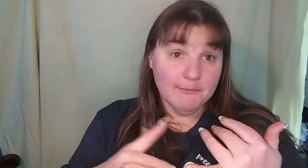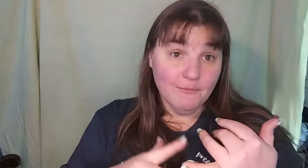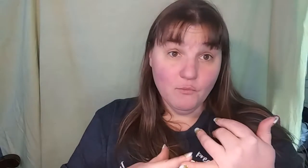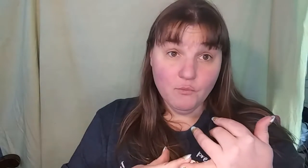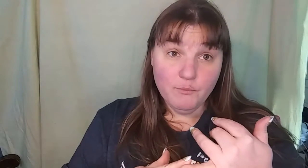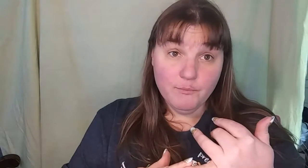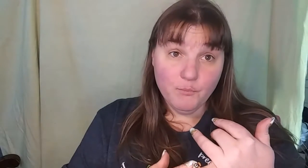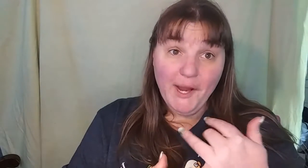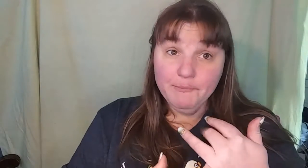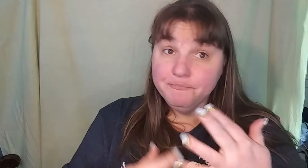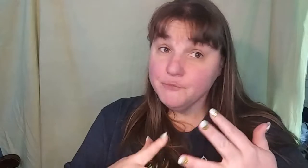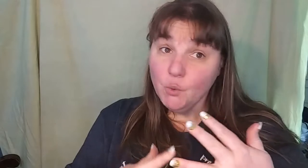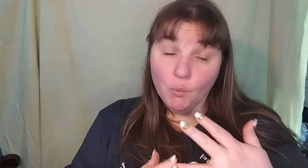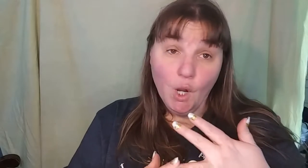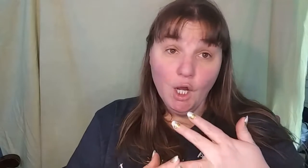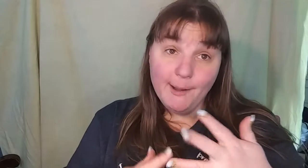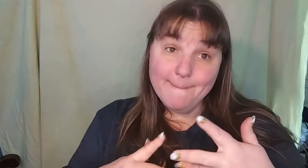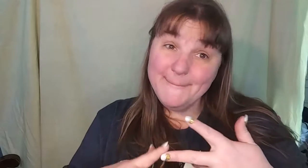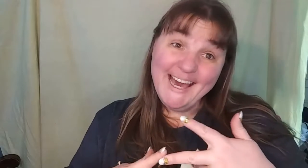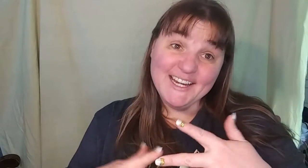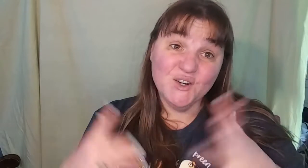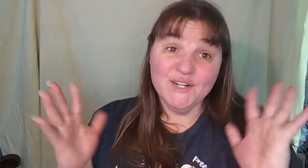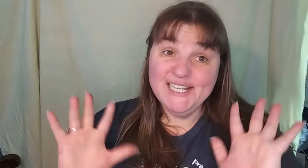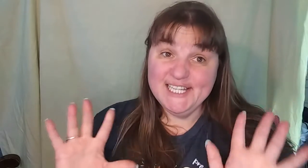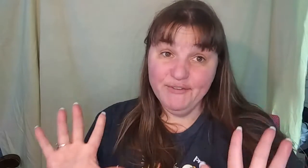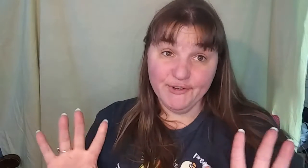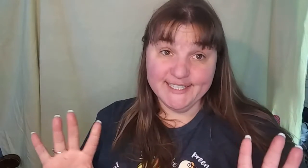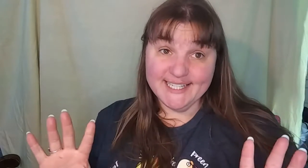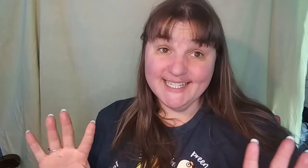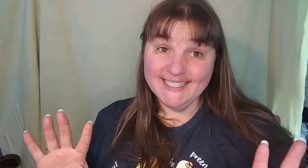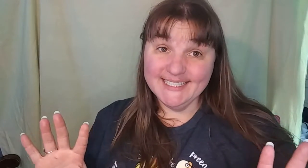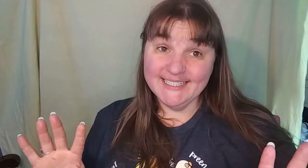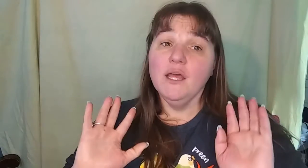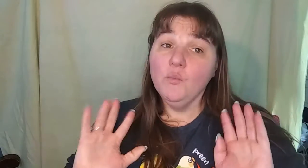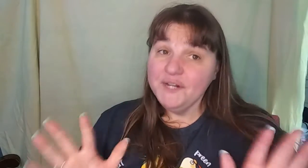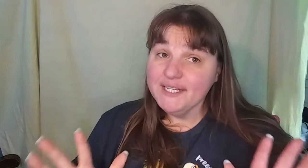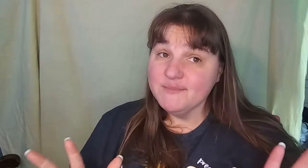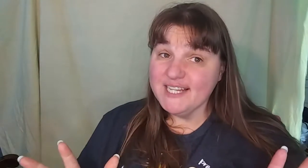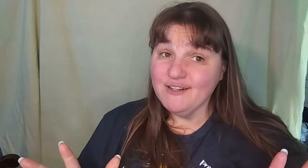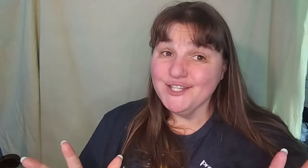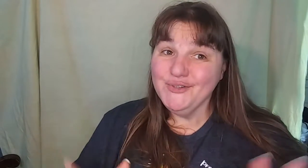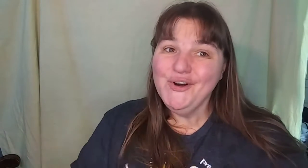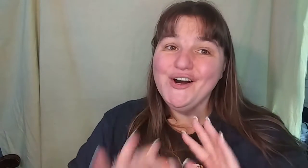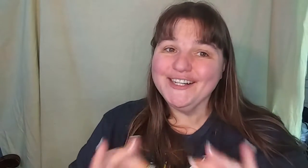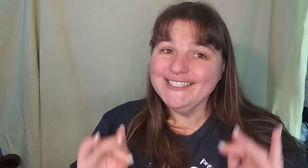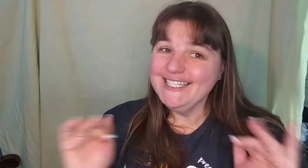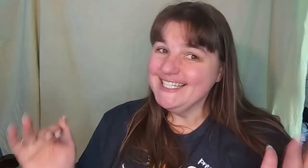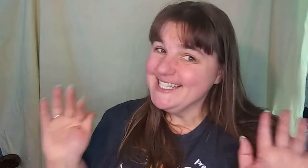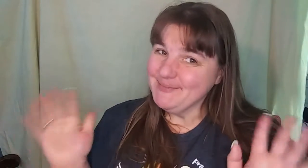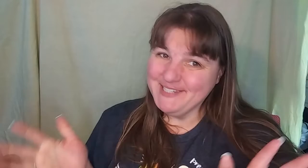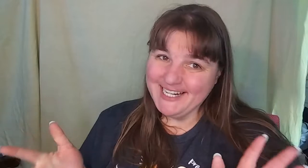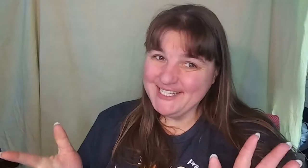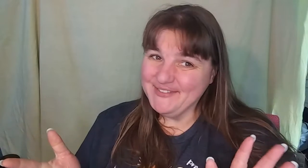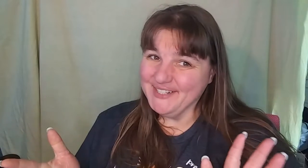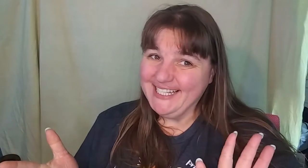right, wrong, bad, or indifferent. And what it comes down to, art is subjective, right?